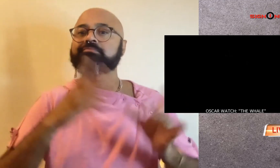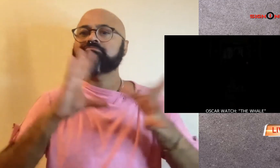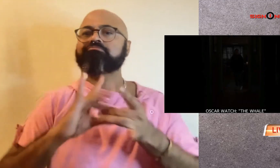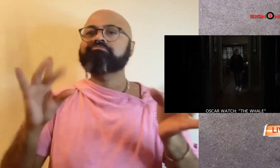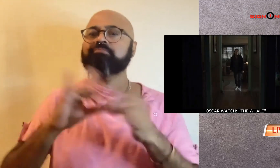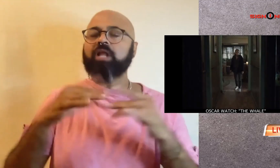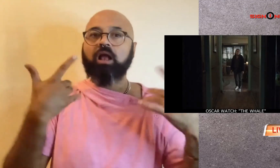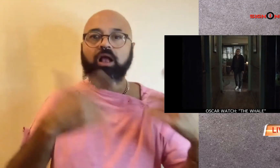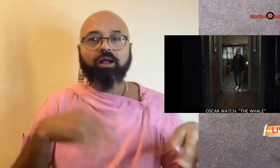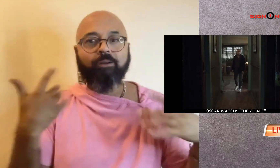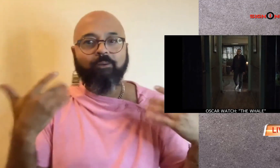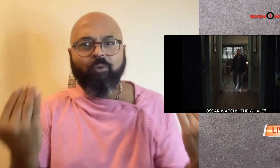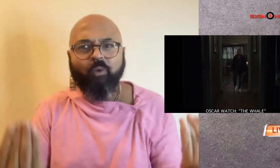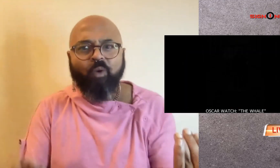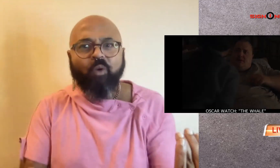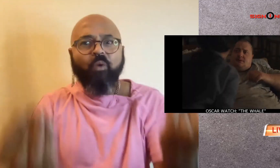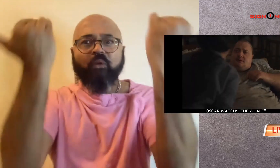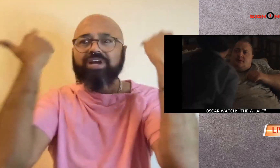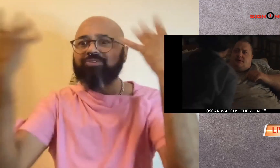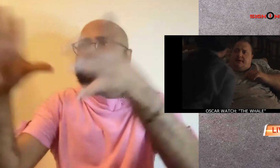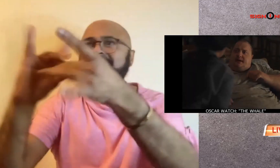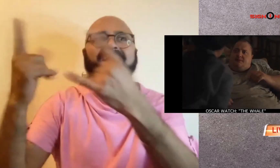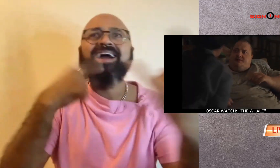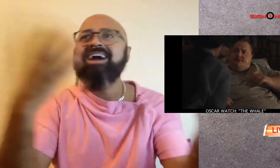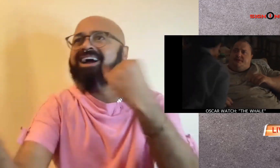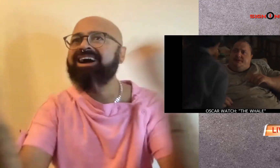He says he's been overwhelmed by all of the accolades.